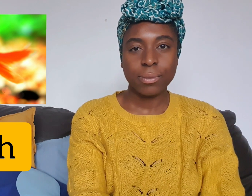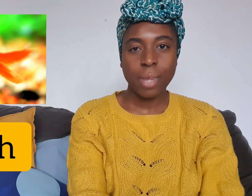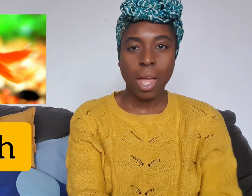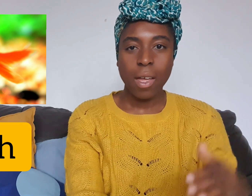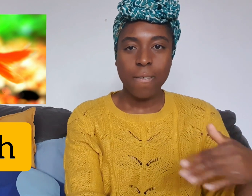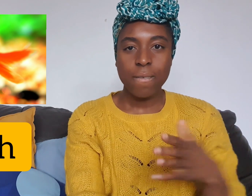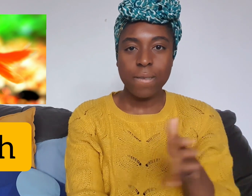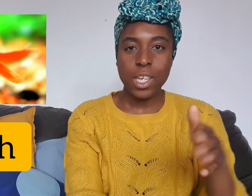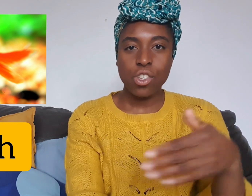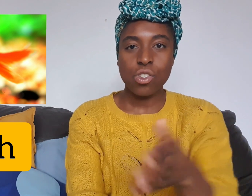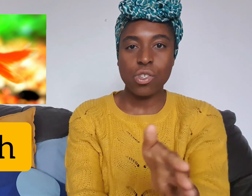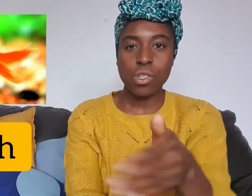Fish Fish